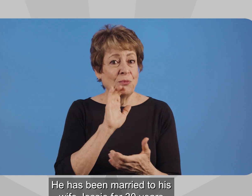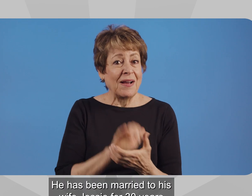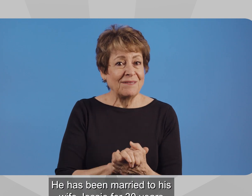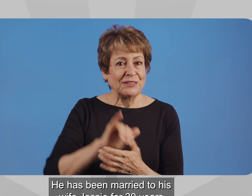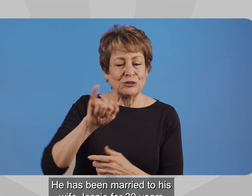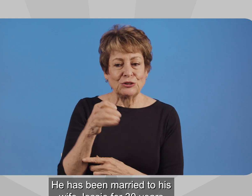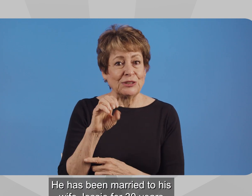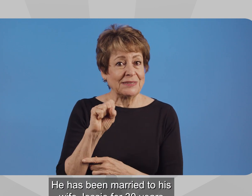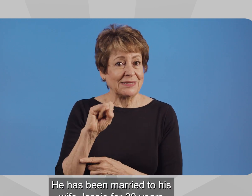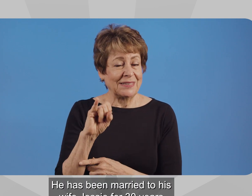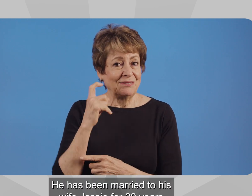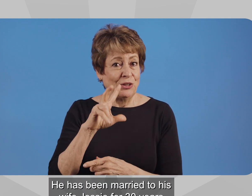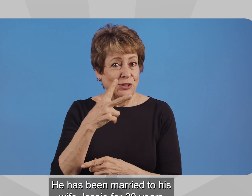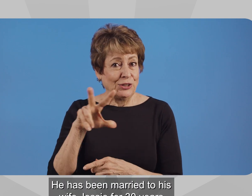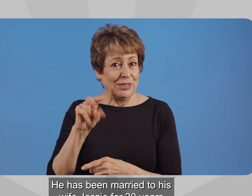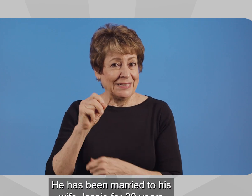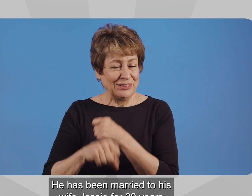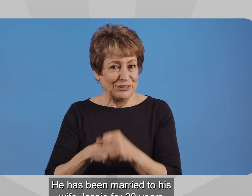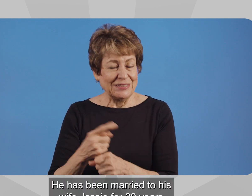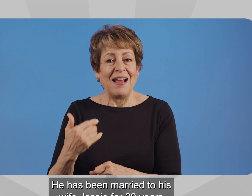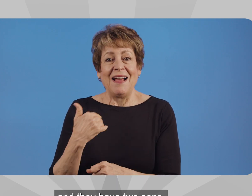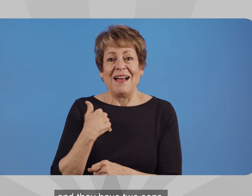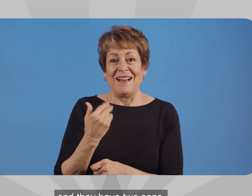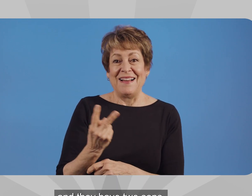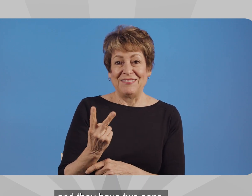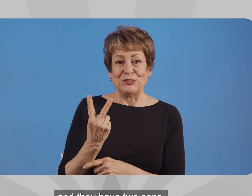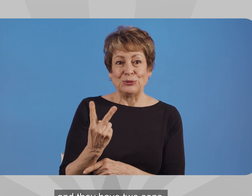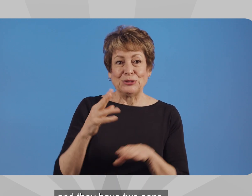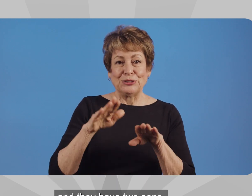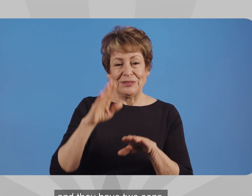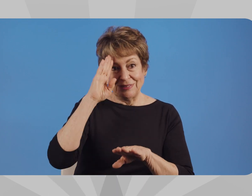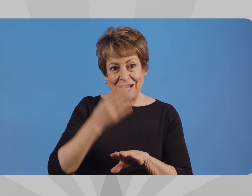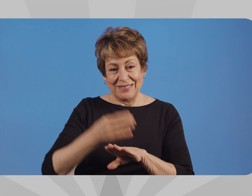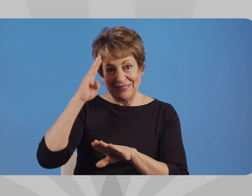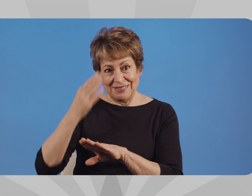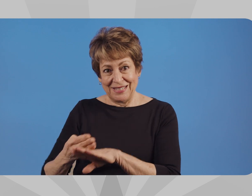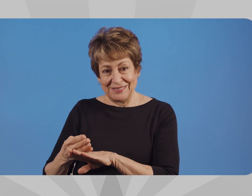He has been married to his wife, Jessie, for 30 years, and they have two sons.